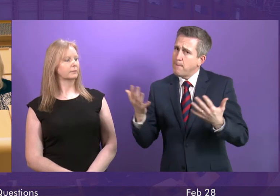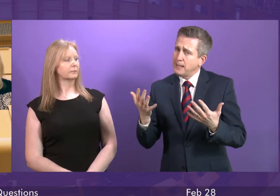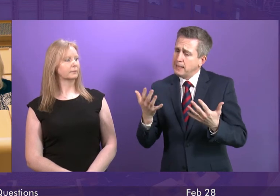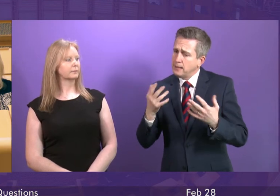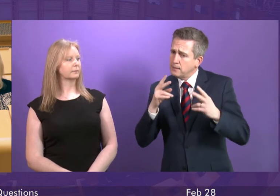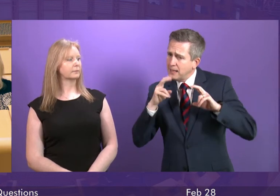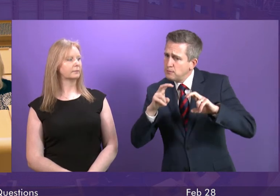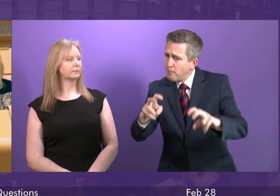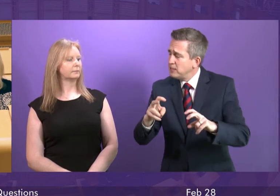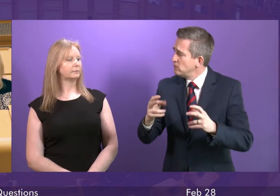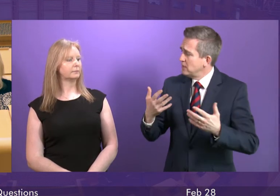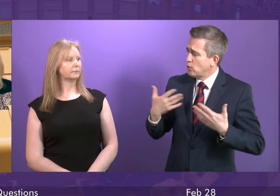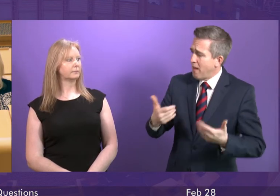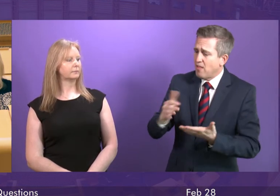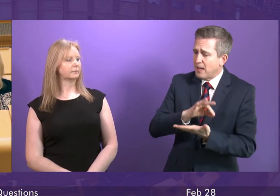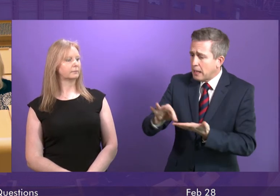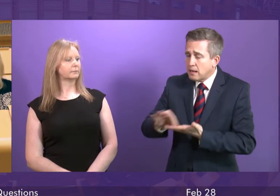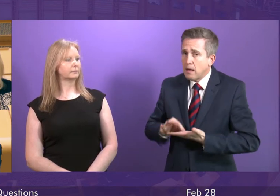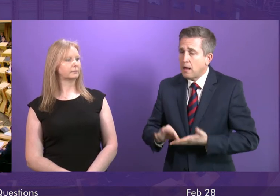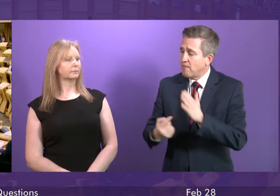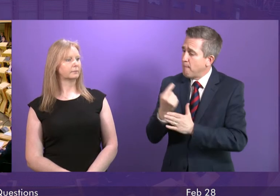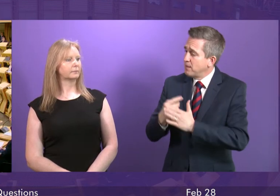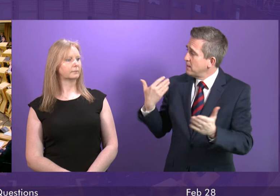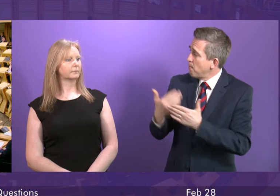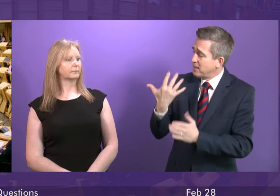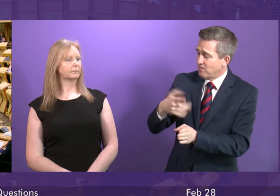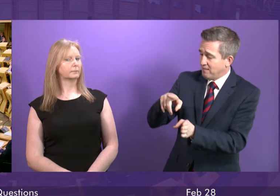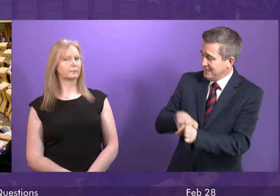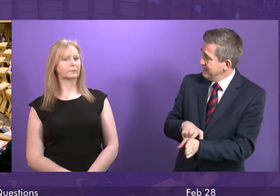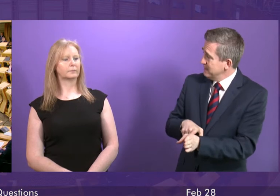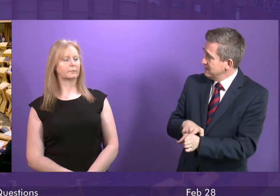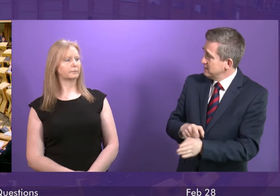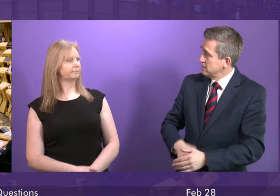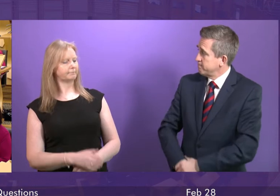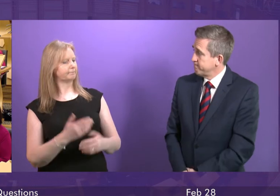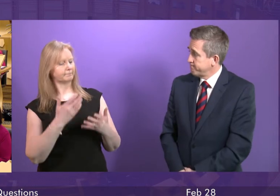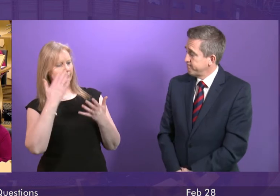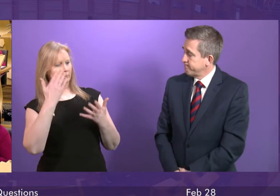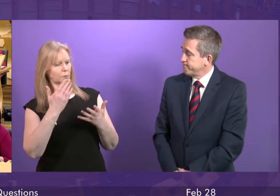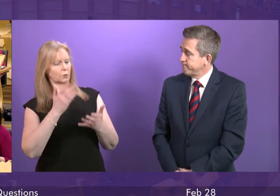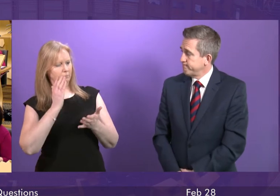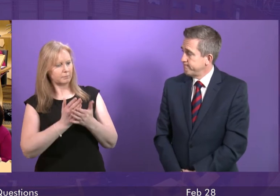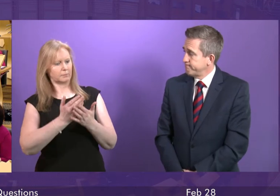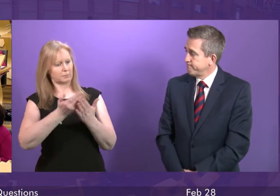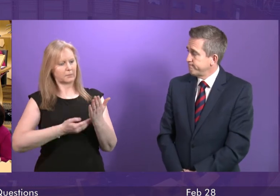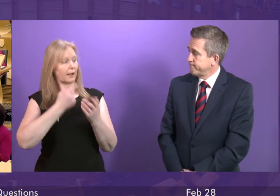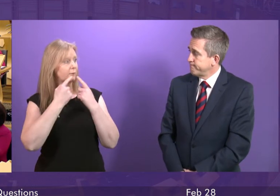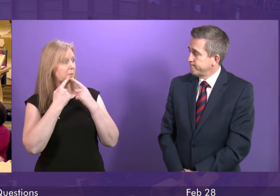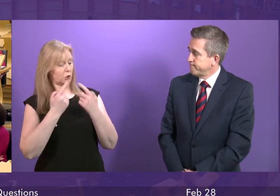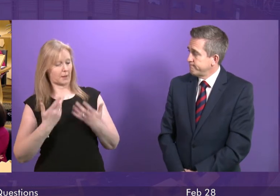Scotland's hospitals in each of the last five years? First Minister. I don't have that precise information to hand, but I will ensure